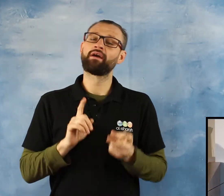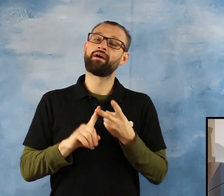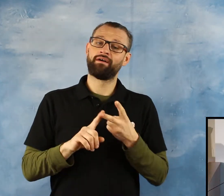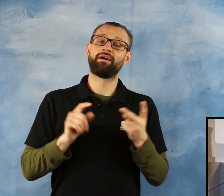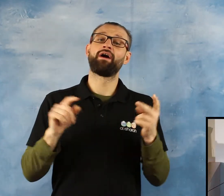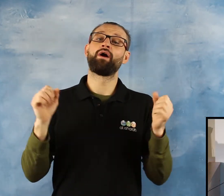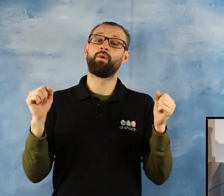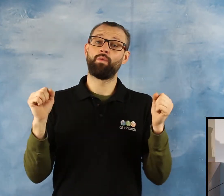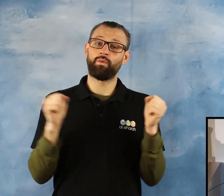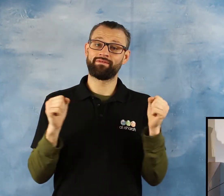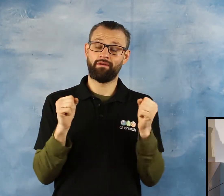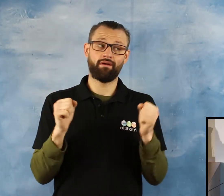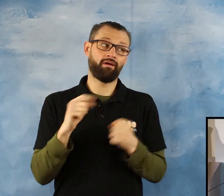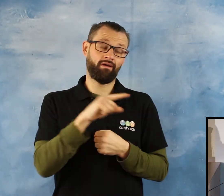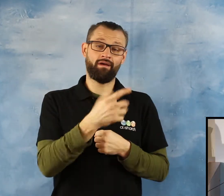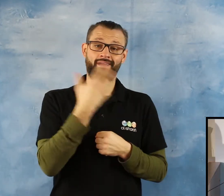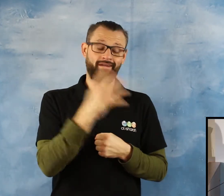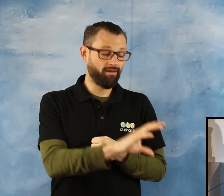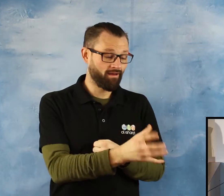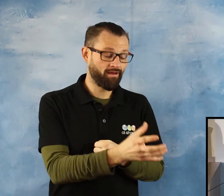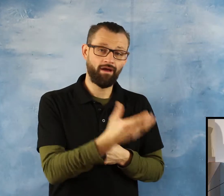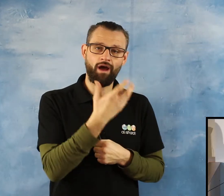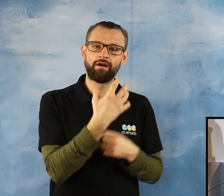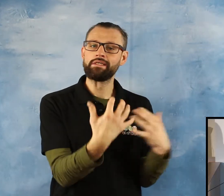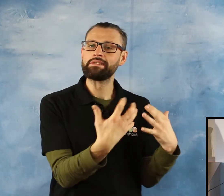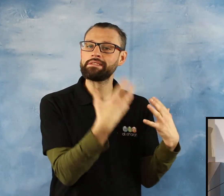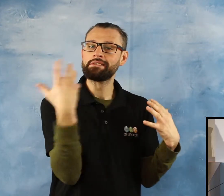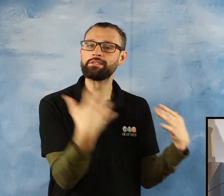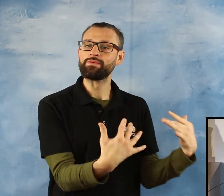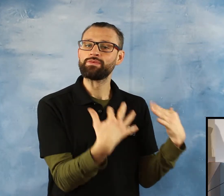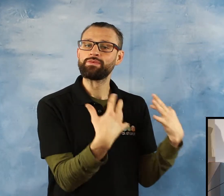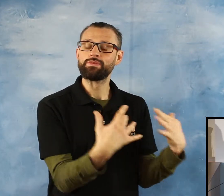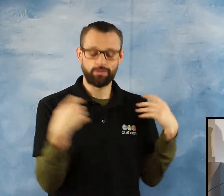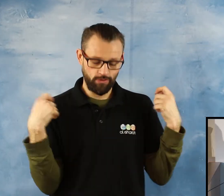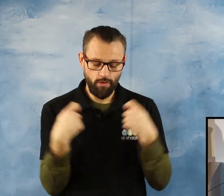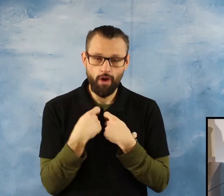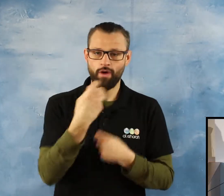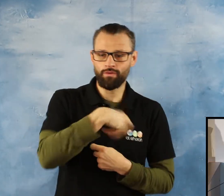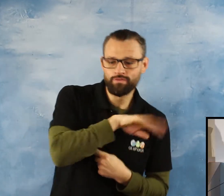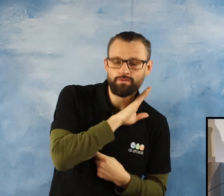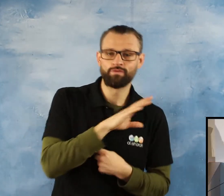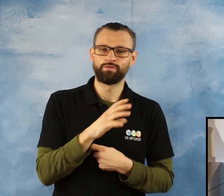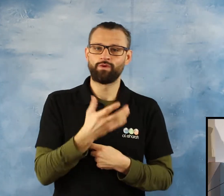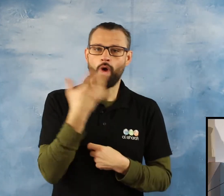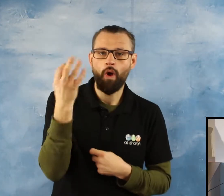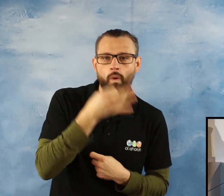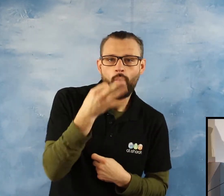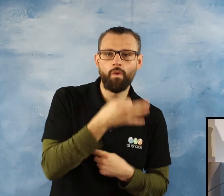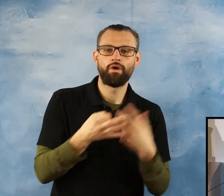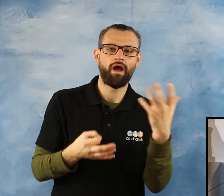hot water, mashallah how many jackets we have. I know some of you may not say how many jackets you have. You forgot.